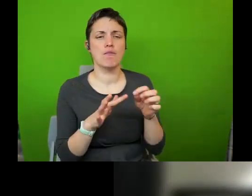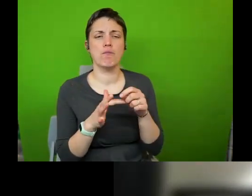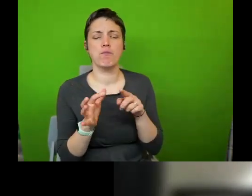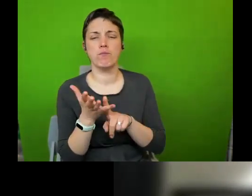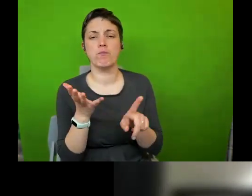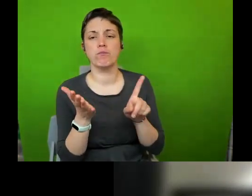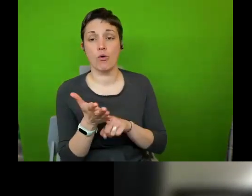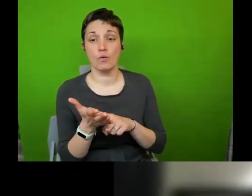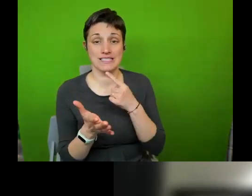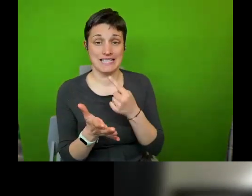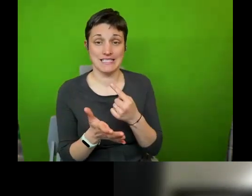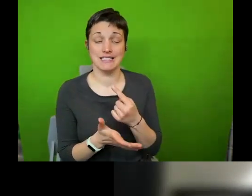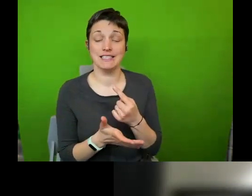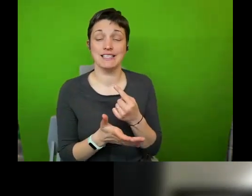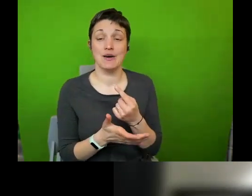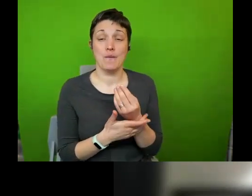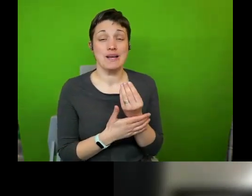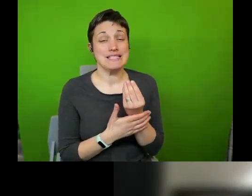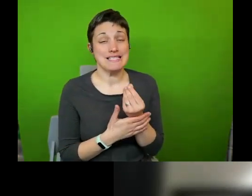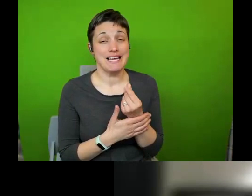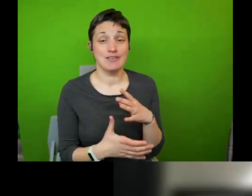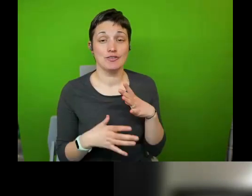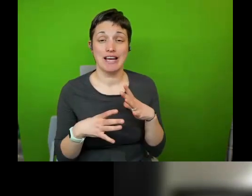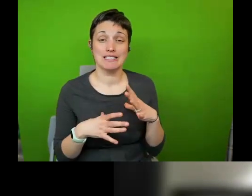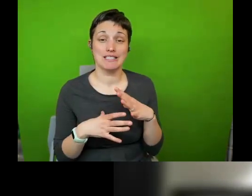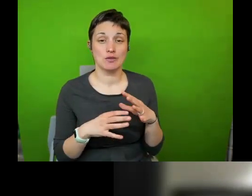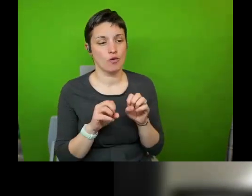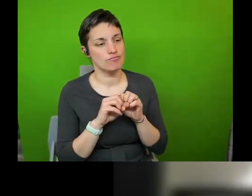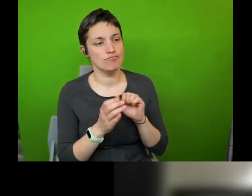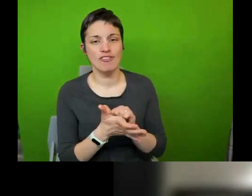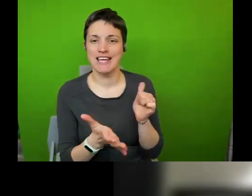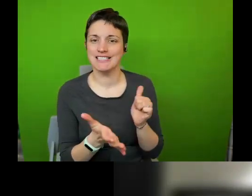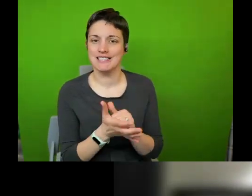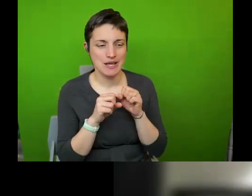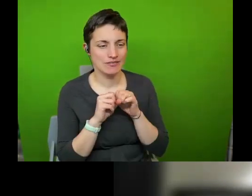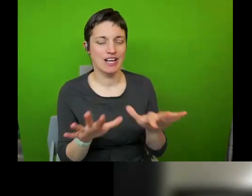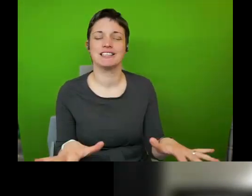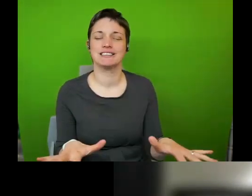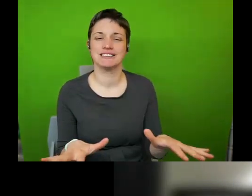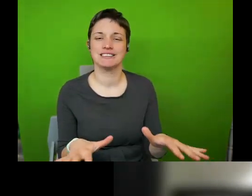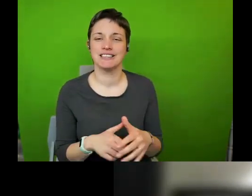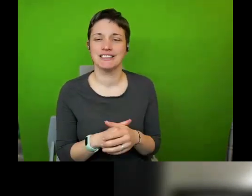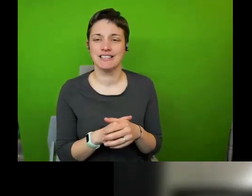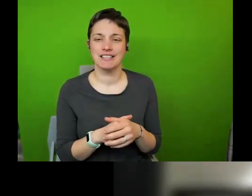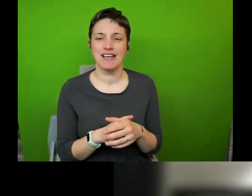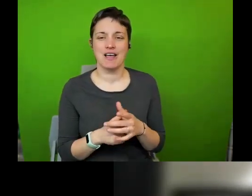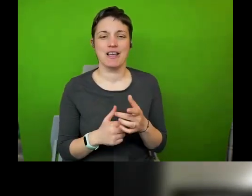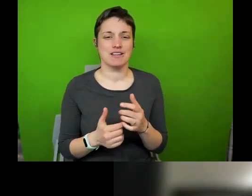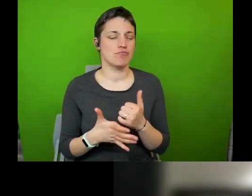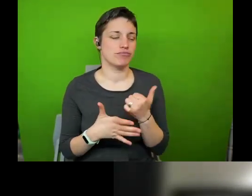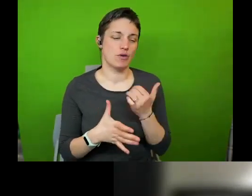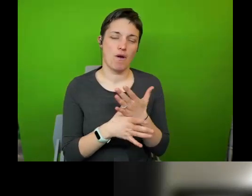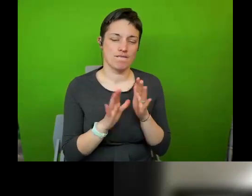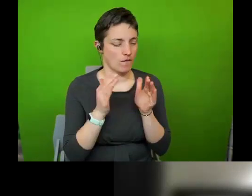well i've just about on the to to release the latest version of that and that's great that we're working on that